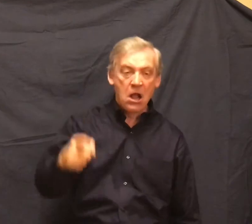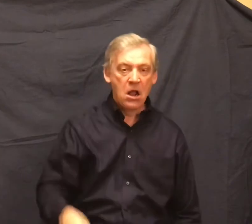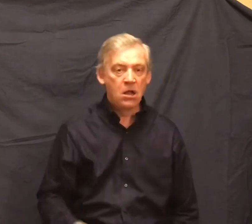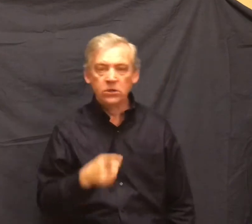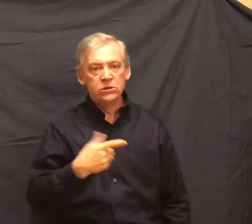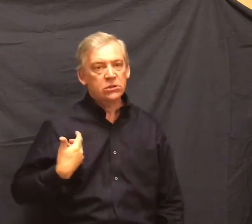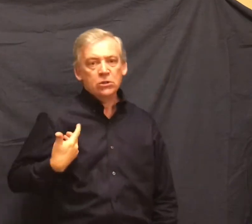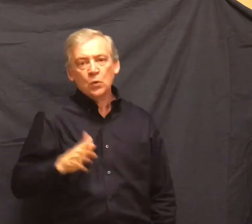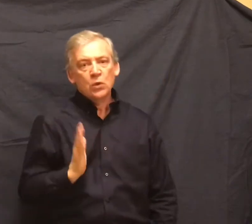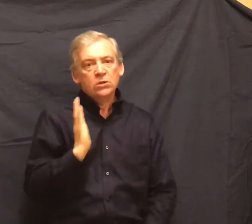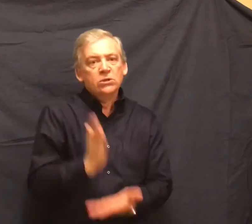that's what.